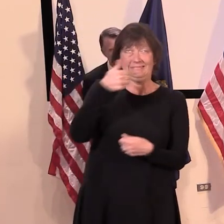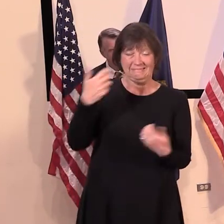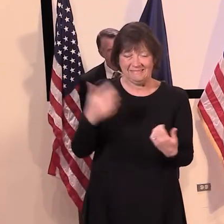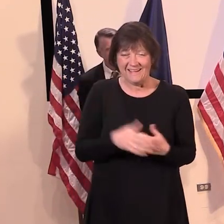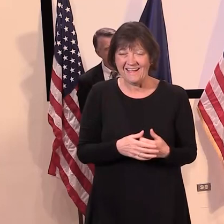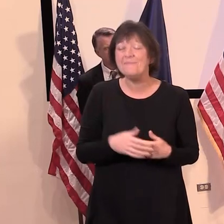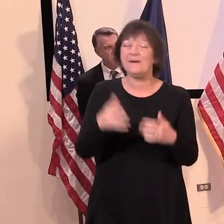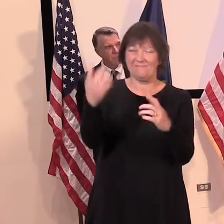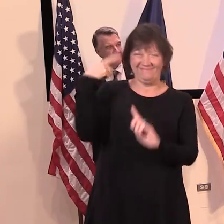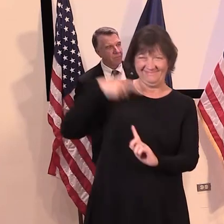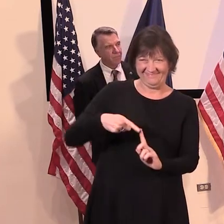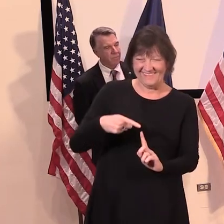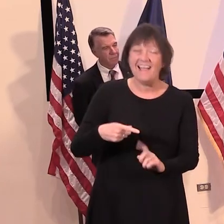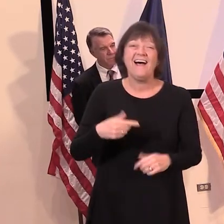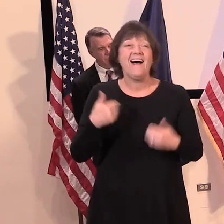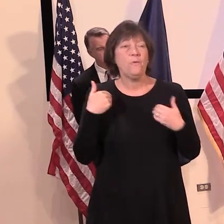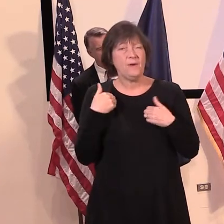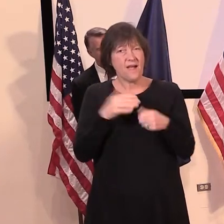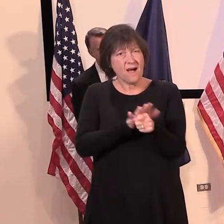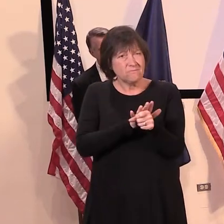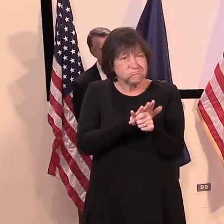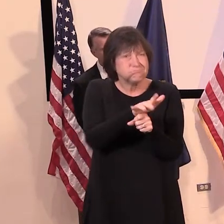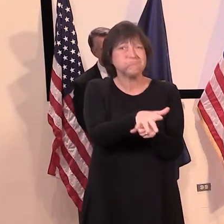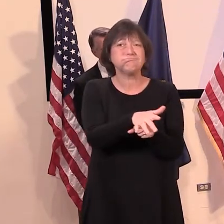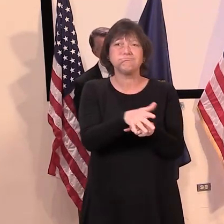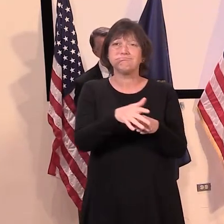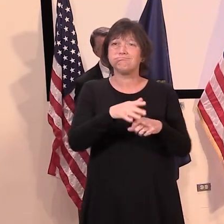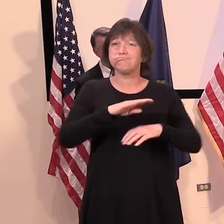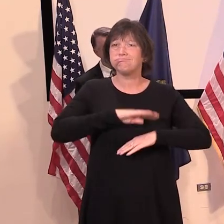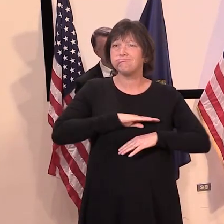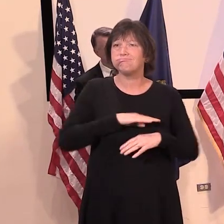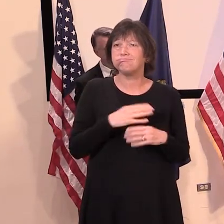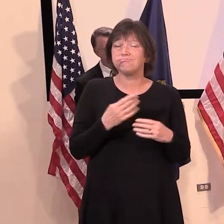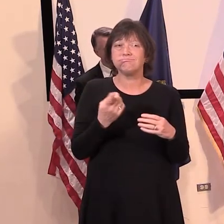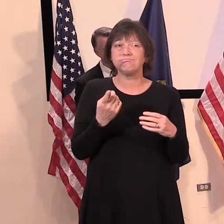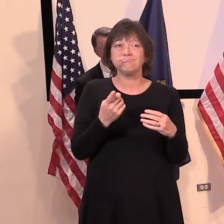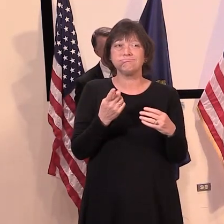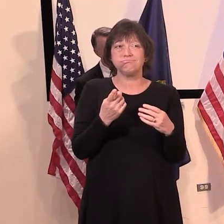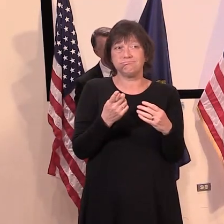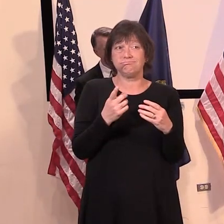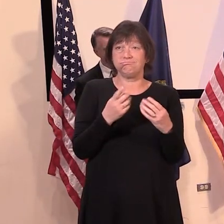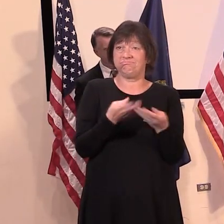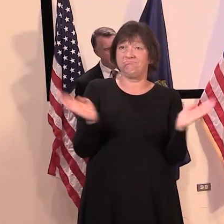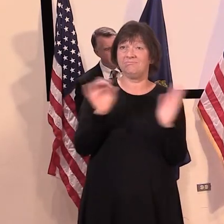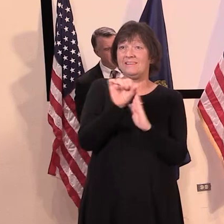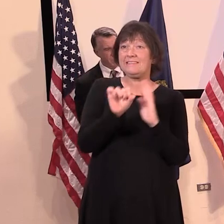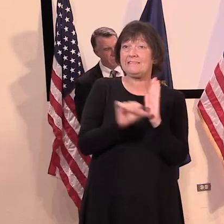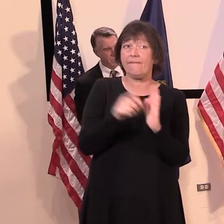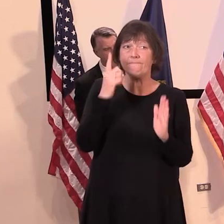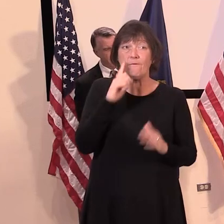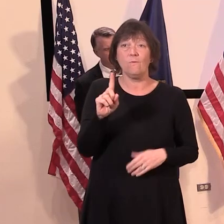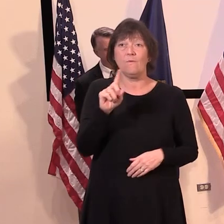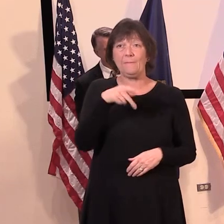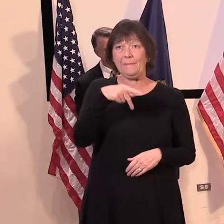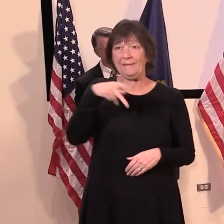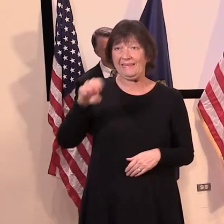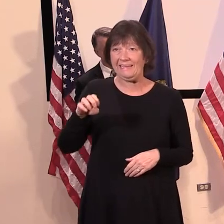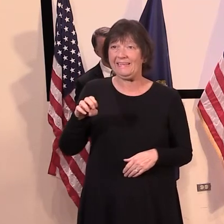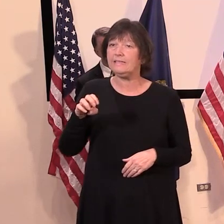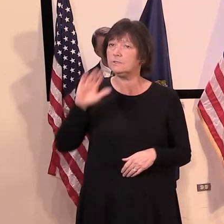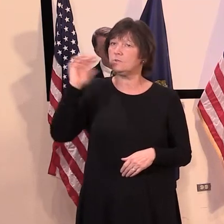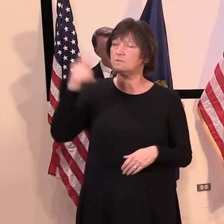do have a sufficient supply at the state level of PPE and there is a disconnect